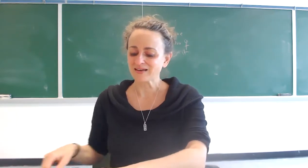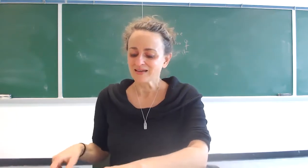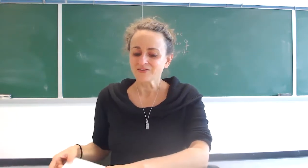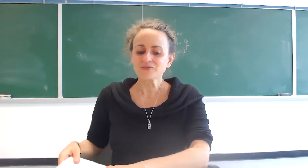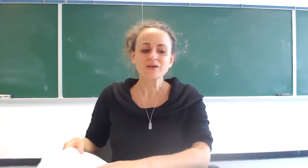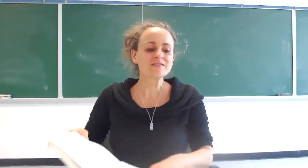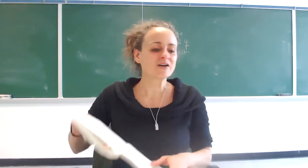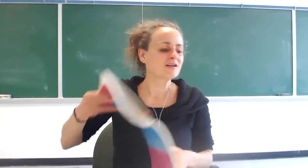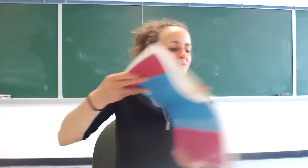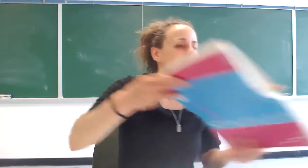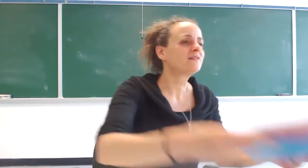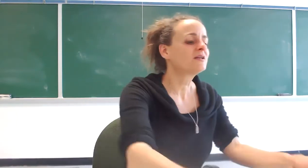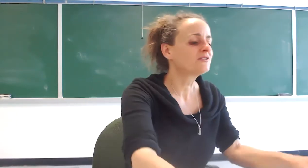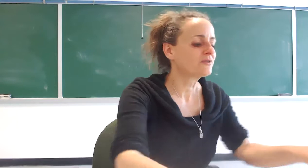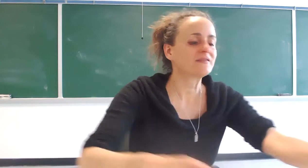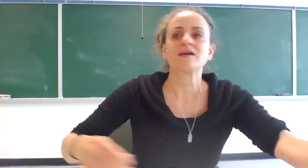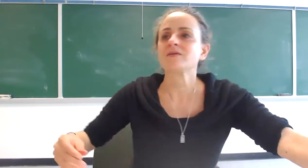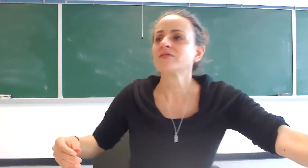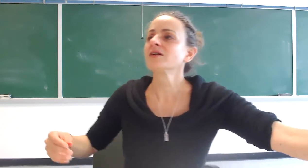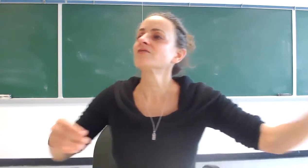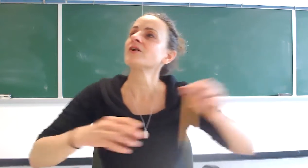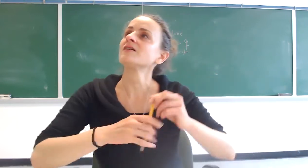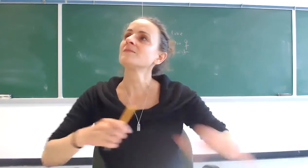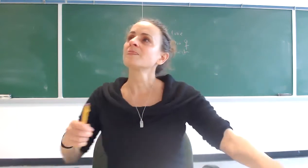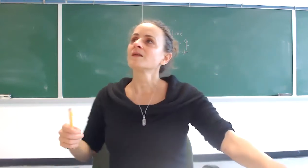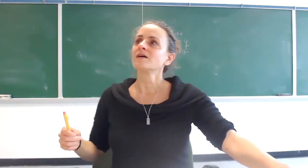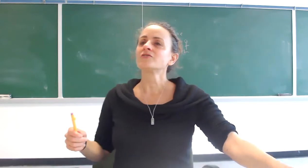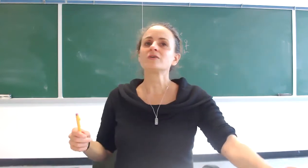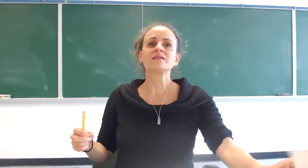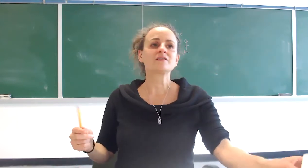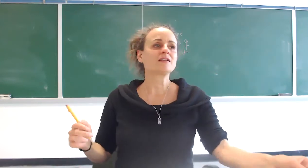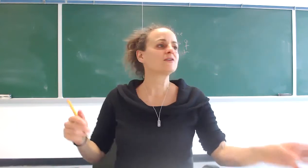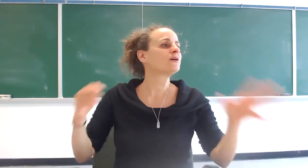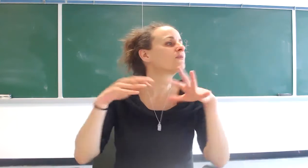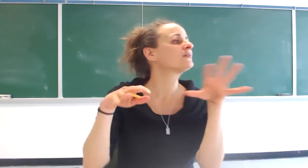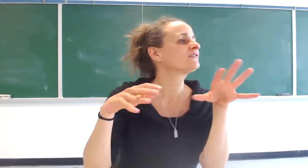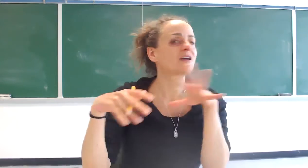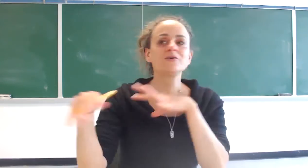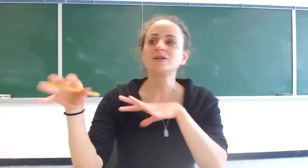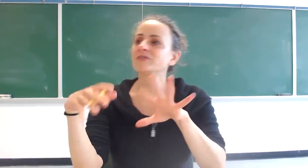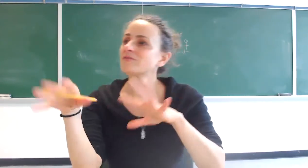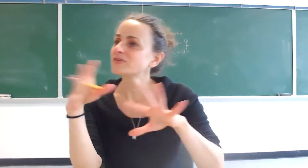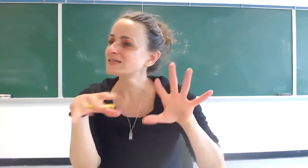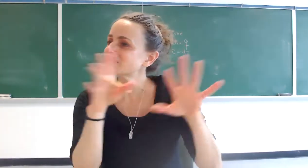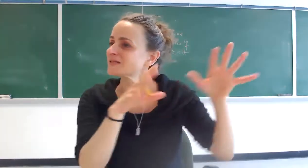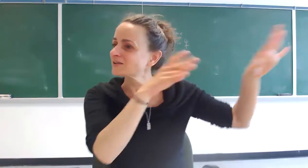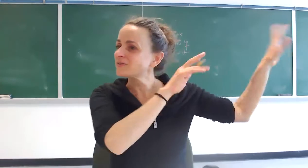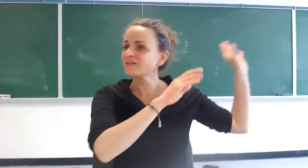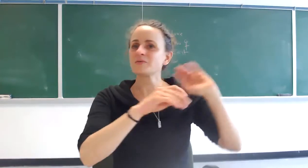so trace of god what does it mean a trace um think of um a trace like you're at the beach and you leave some footsteps and then you disappear